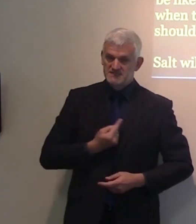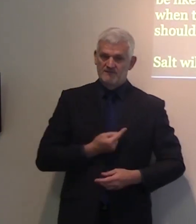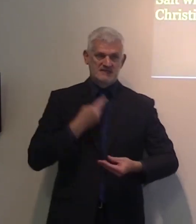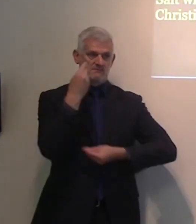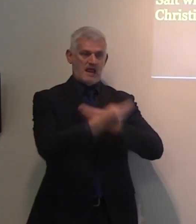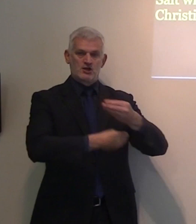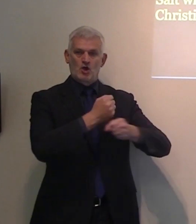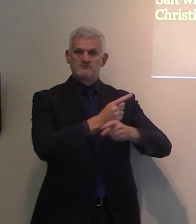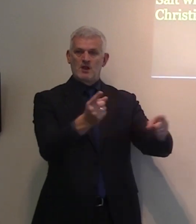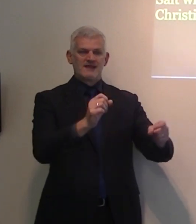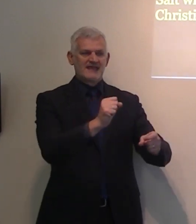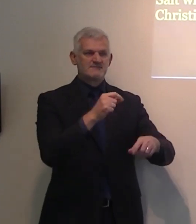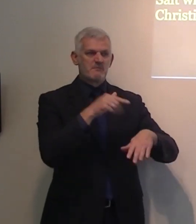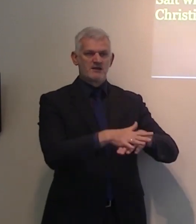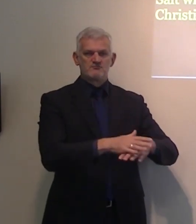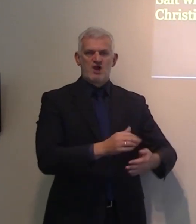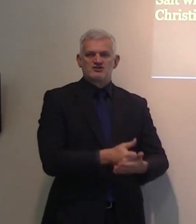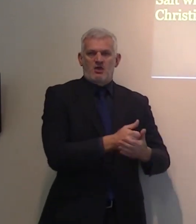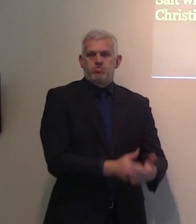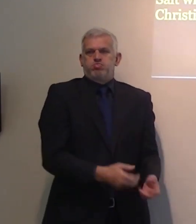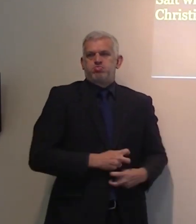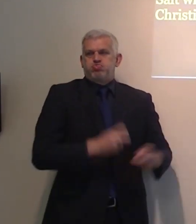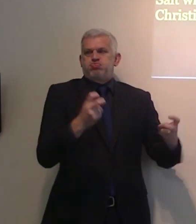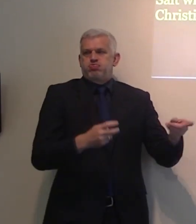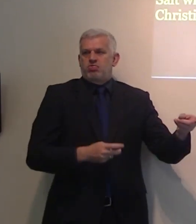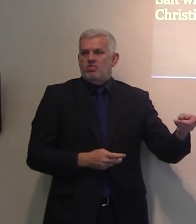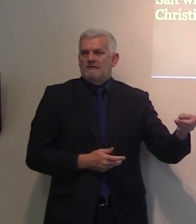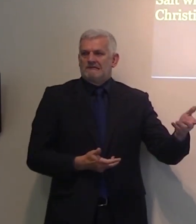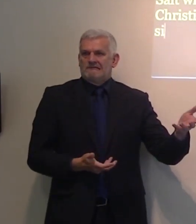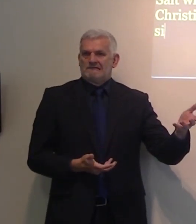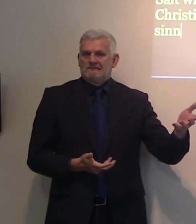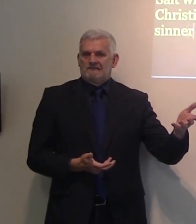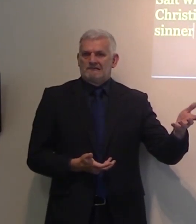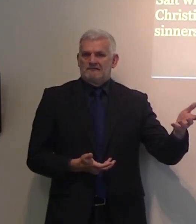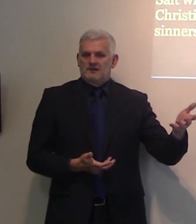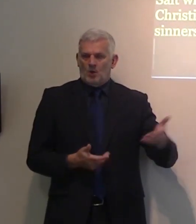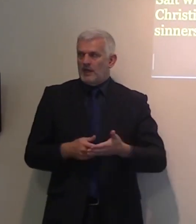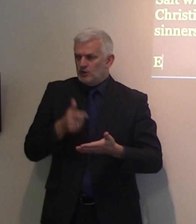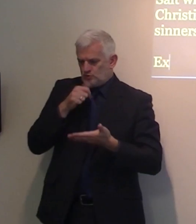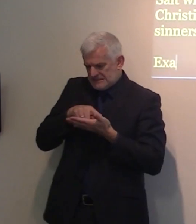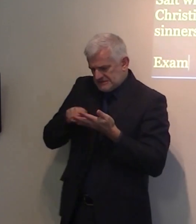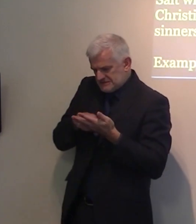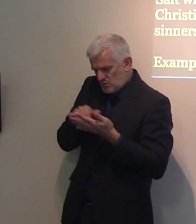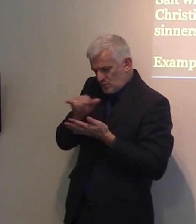sixth one will even drive home, what I am trying to say, because a sixth quality